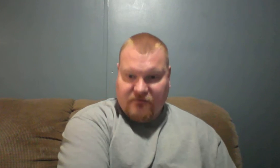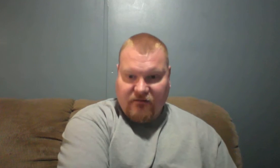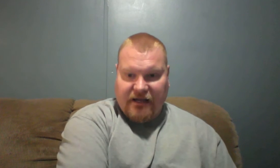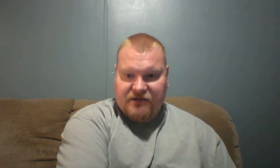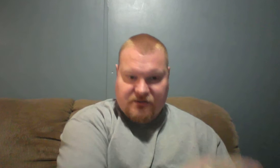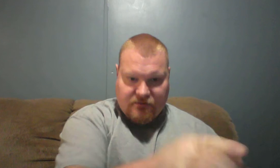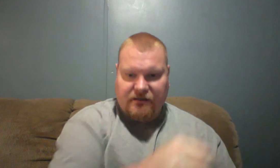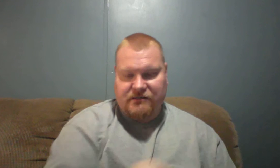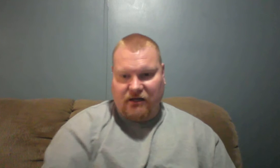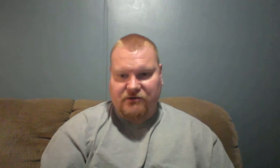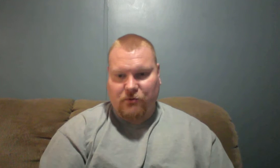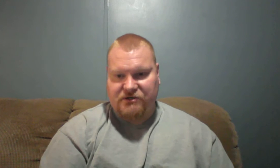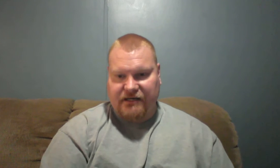flesh as God's word said.